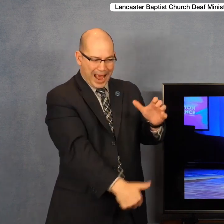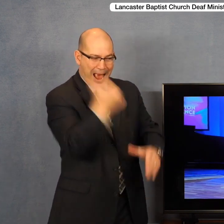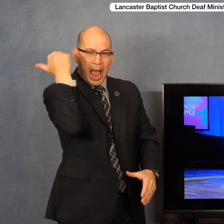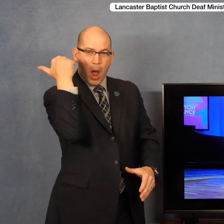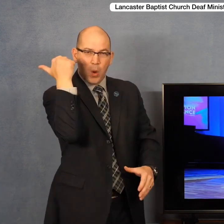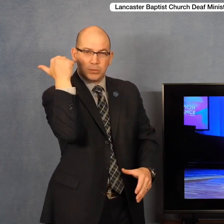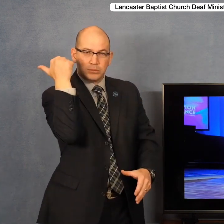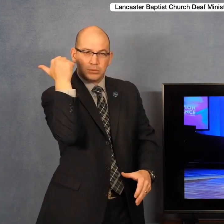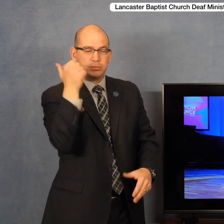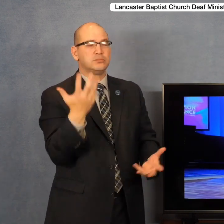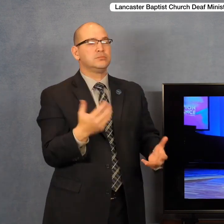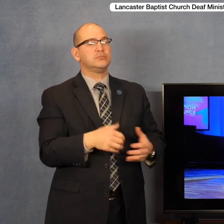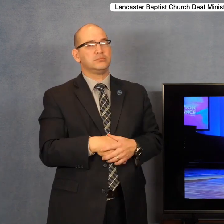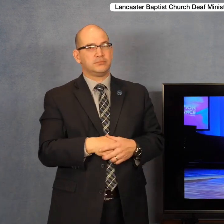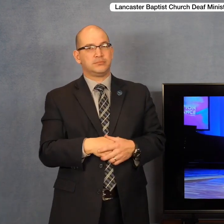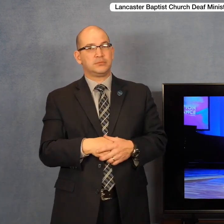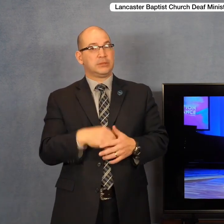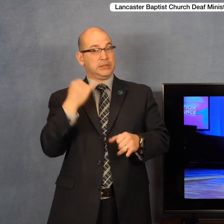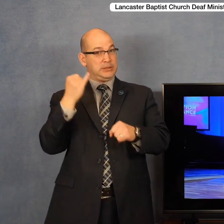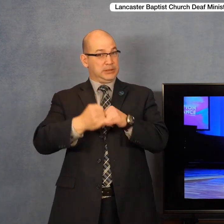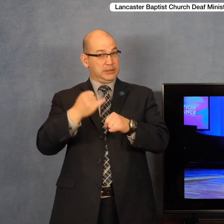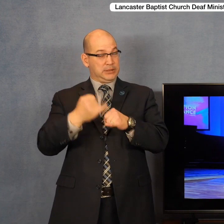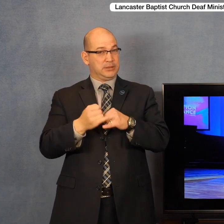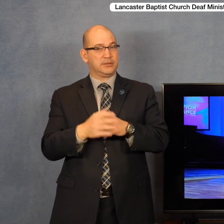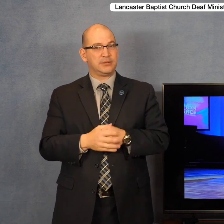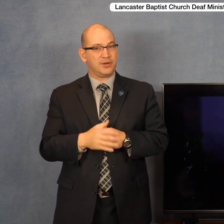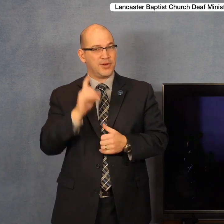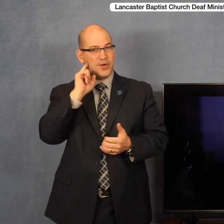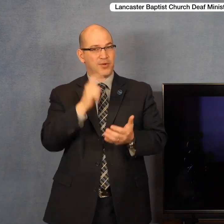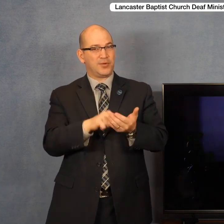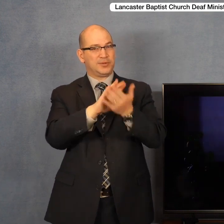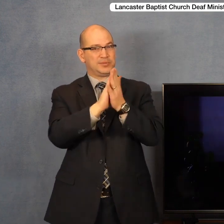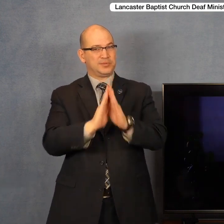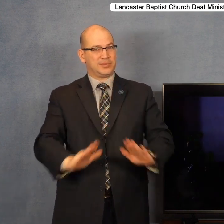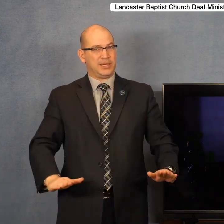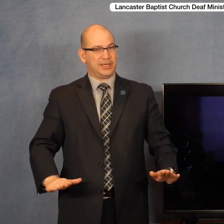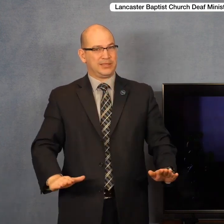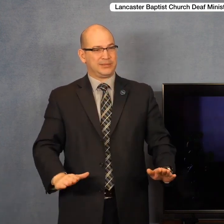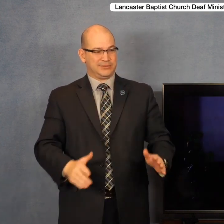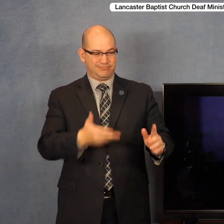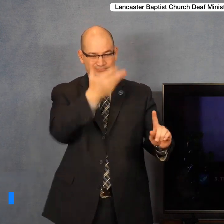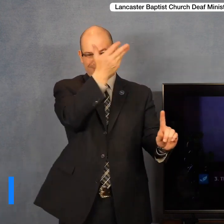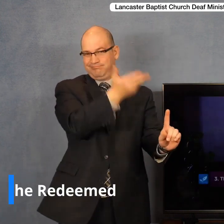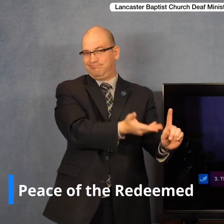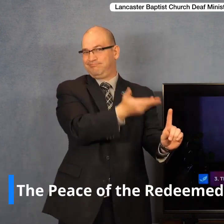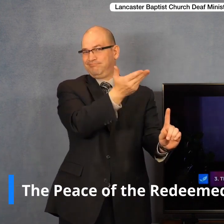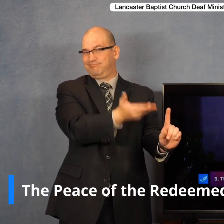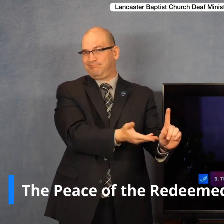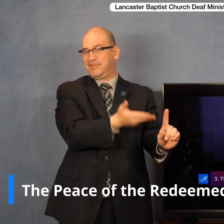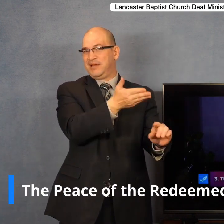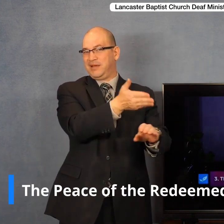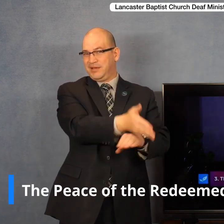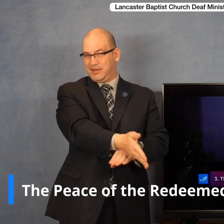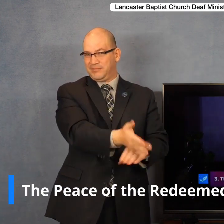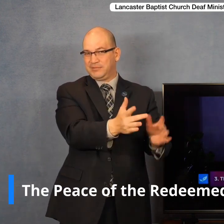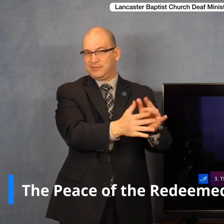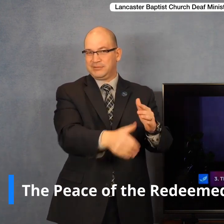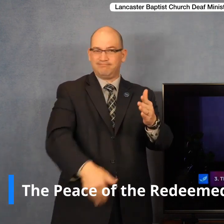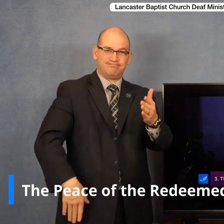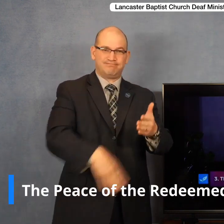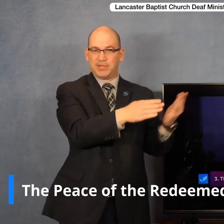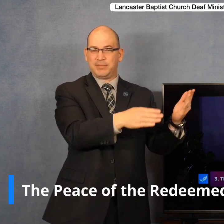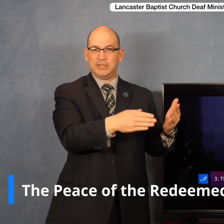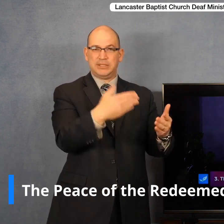this man. But notice, if you would, finally, the peace of this maniac of Gadara, the peace of this redeemed man.